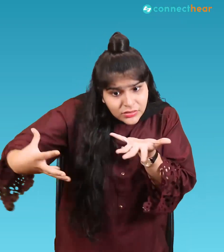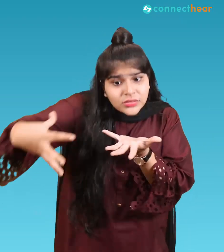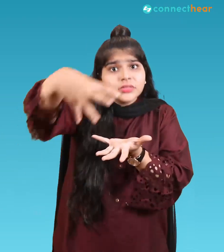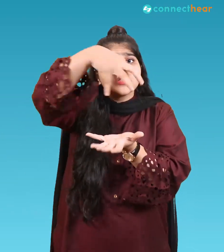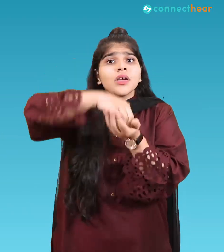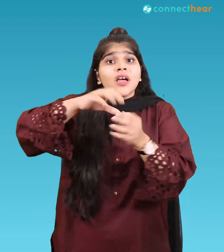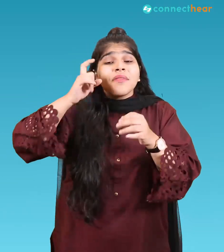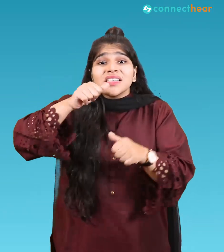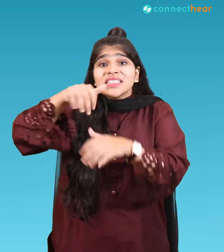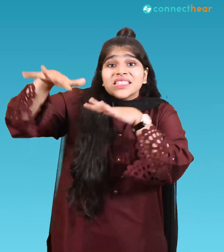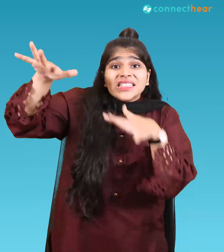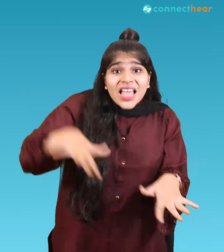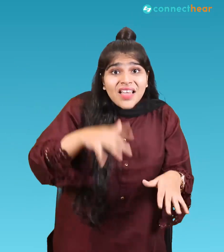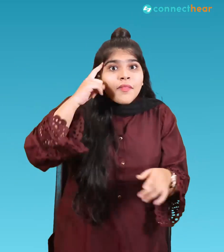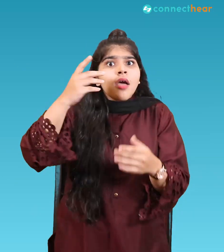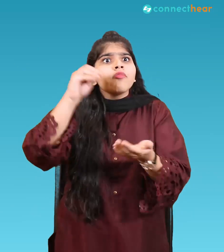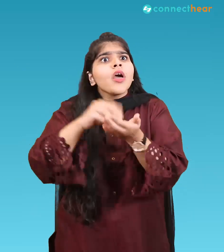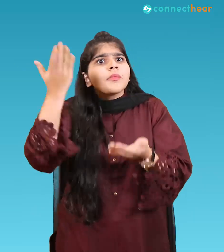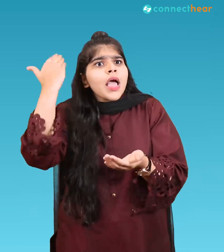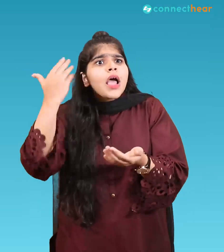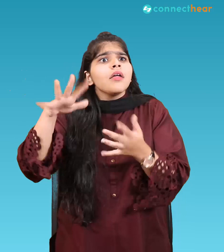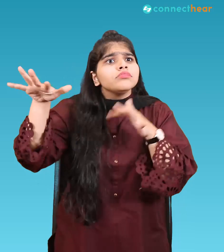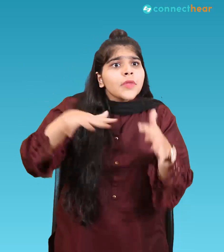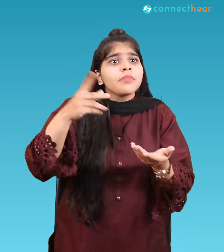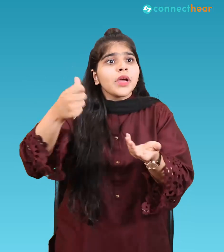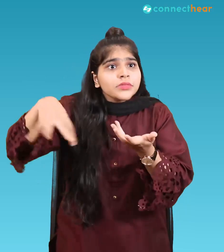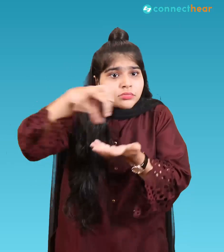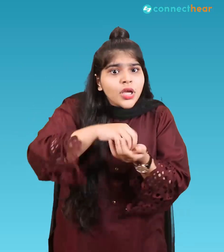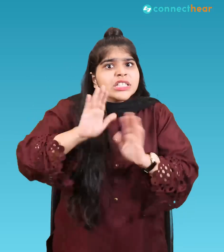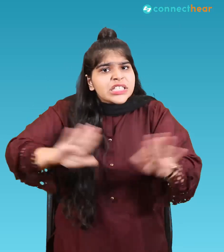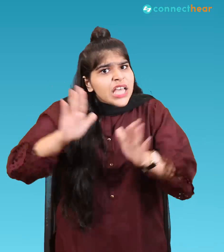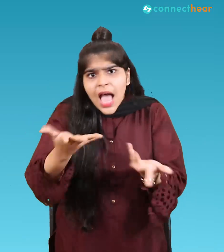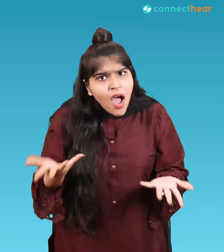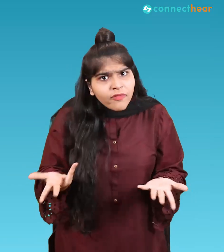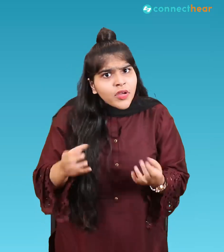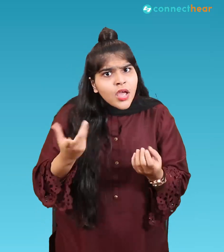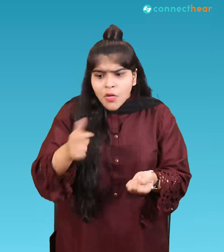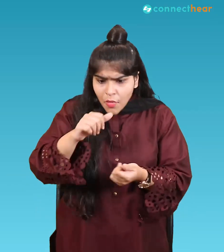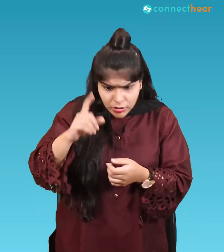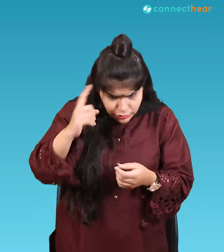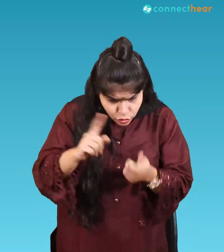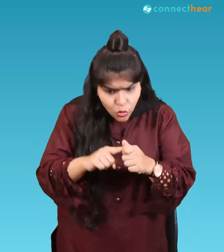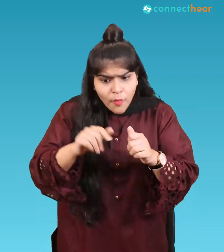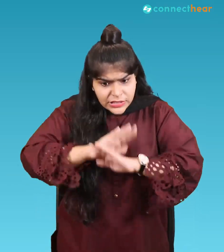of flood relief and called for the board to ensure cleanup work some of the other demands